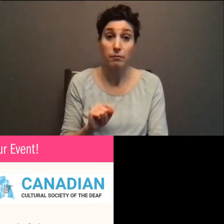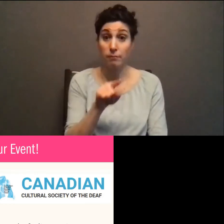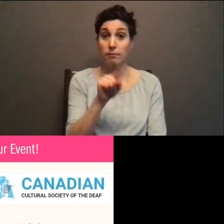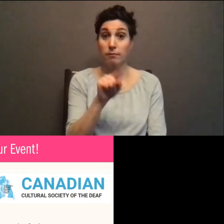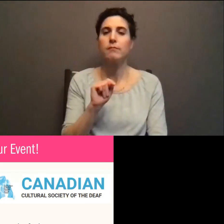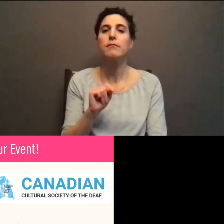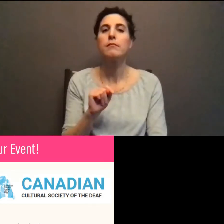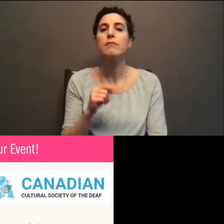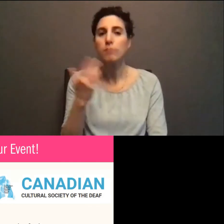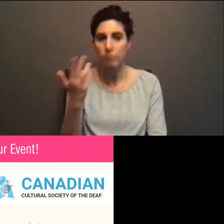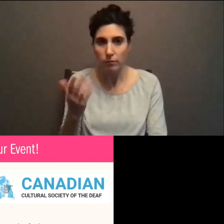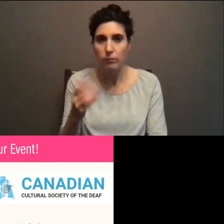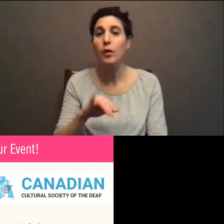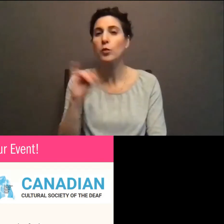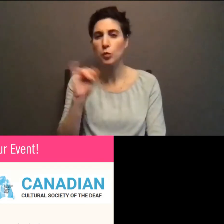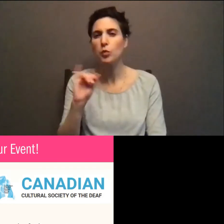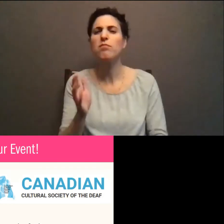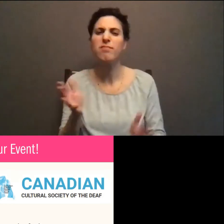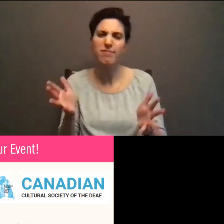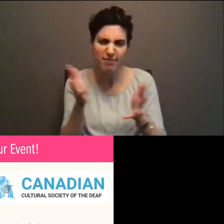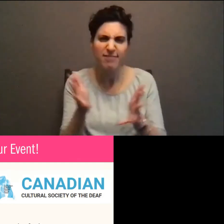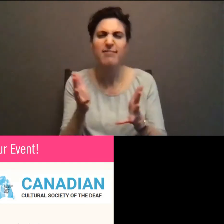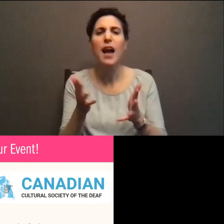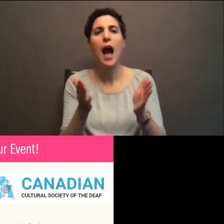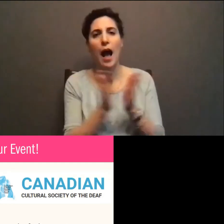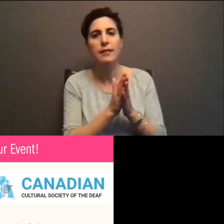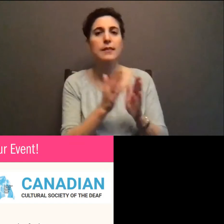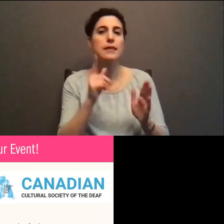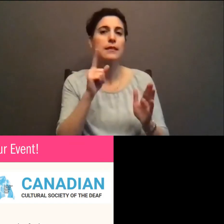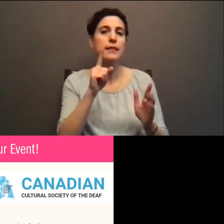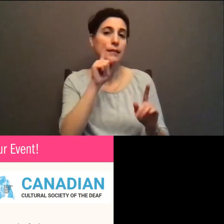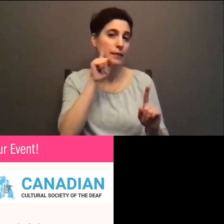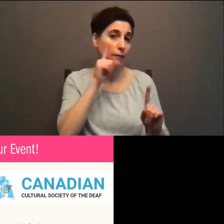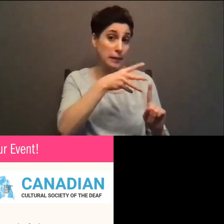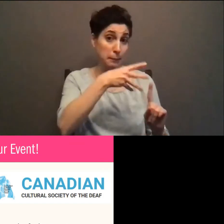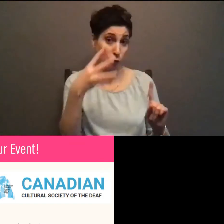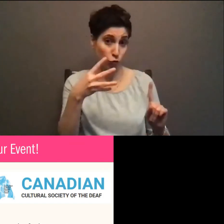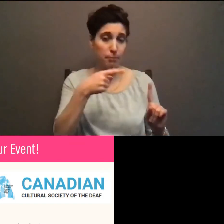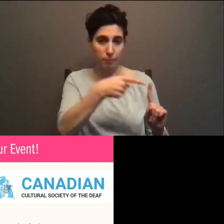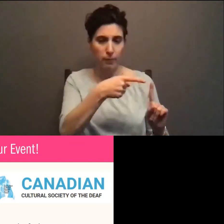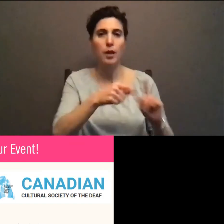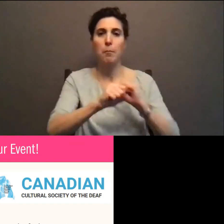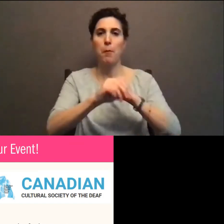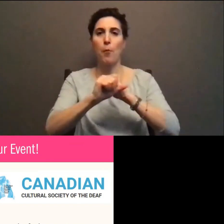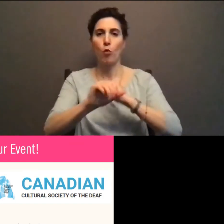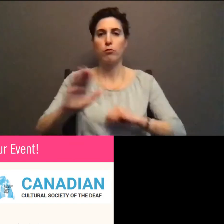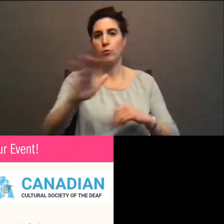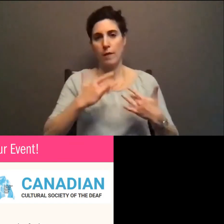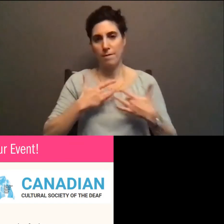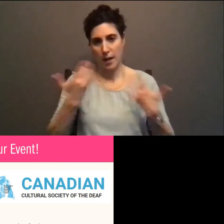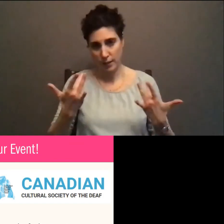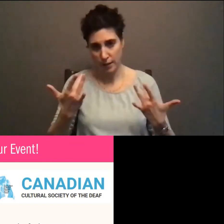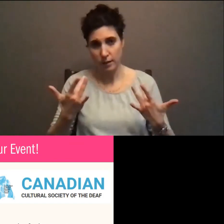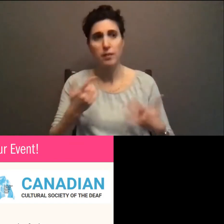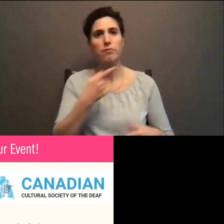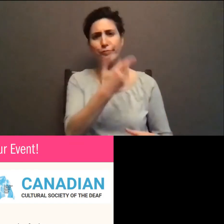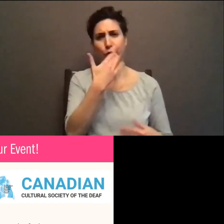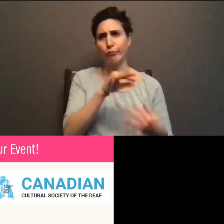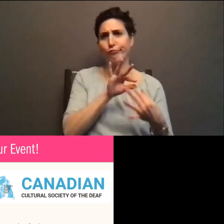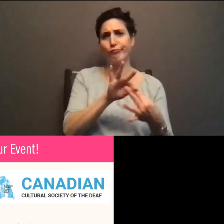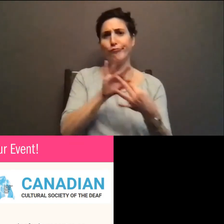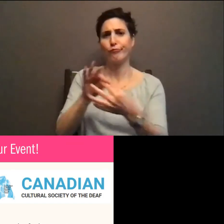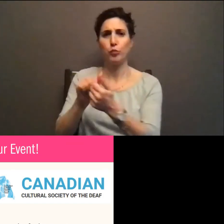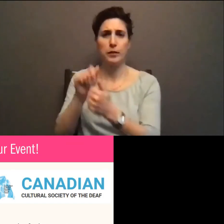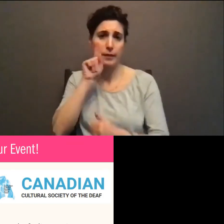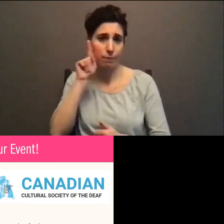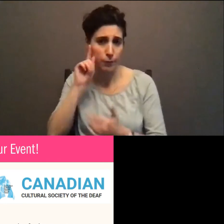you can reach out to Deaf Spectrum for promotion. They're really great at that. Um, uh, and they have a great relationship with the community. You can